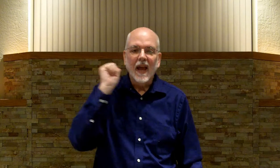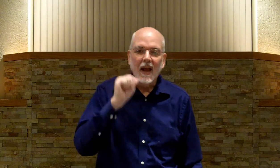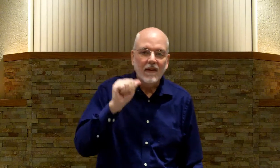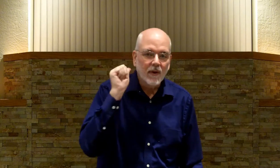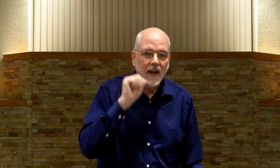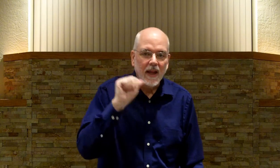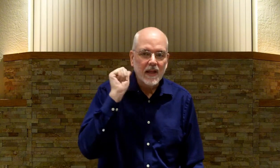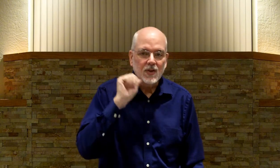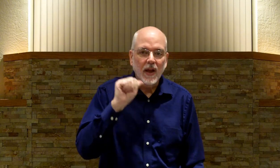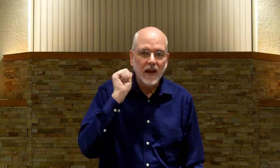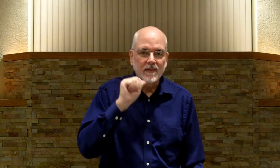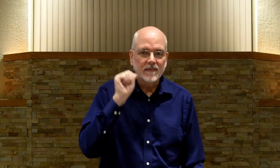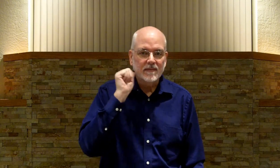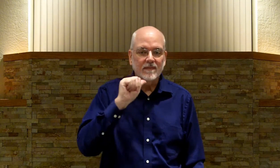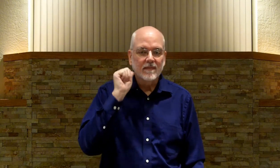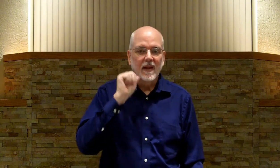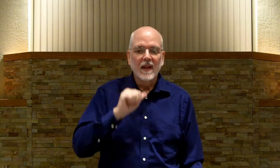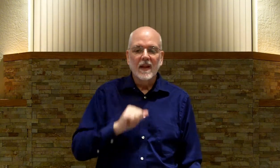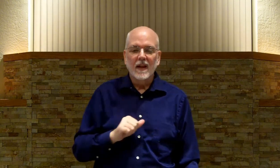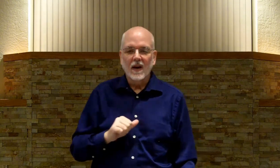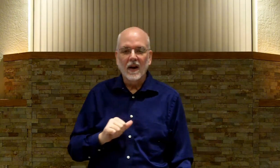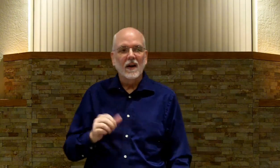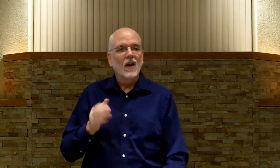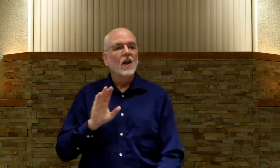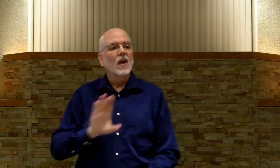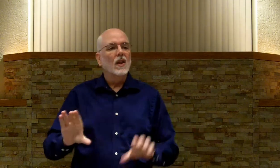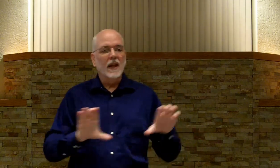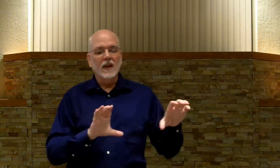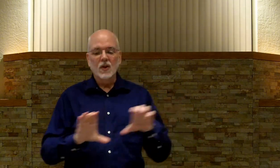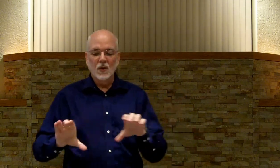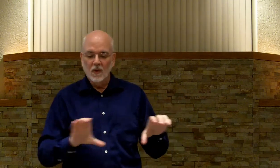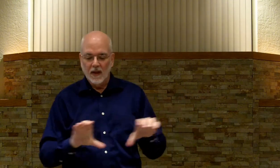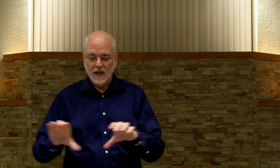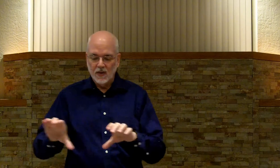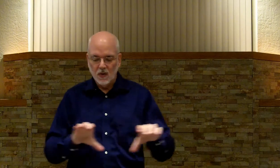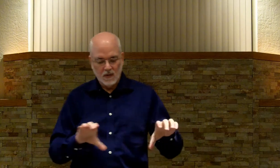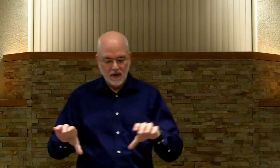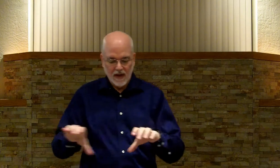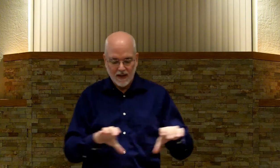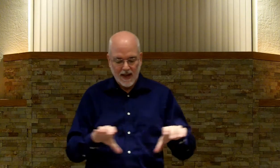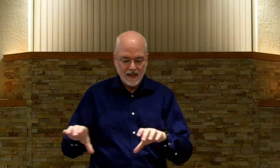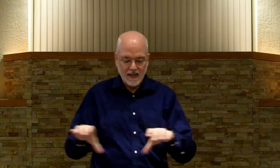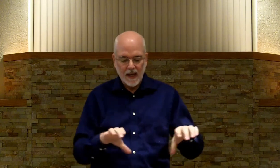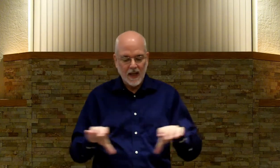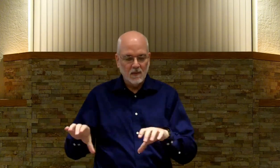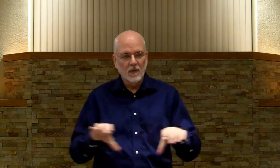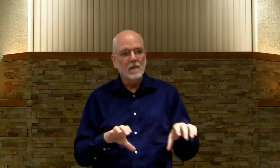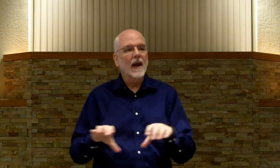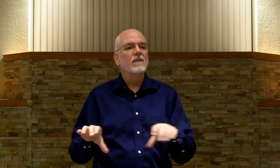Every day, each day. Alright? They do. There's two kind of C hands moving back and